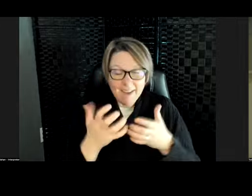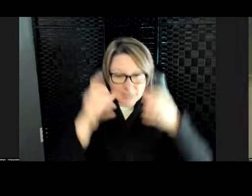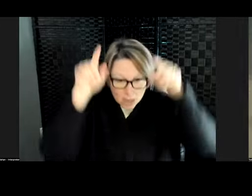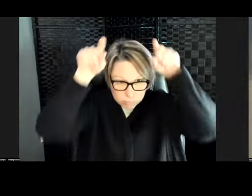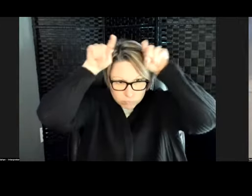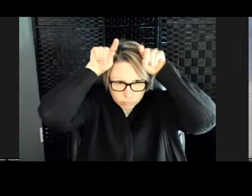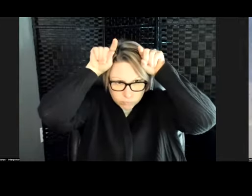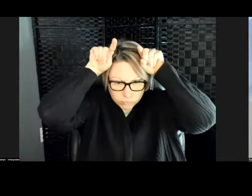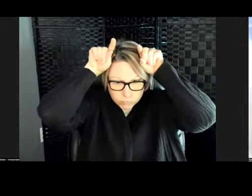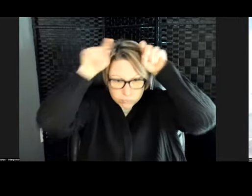them stronger.